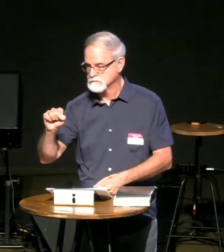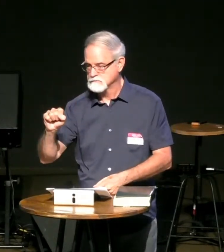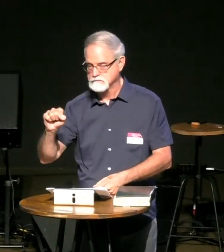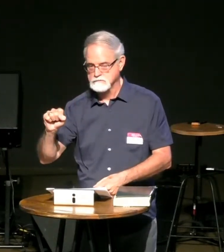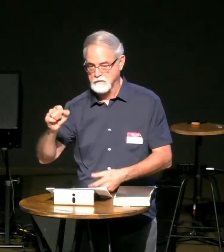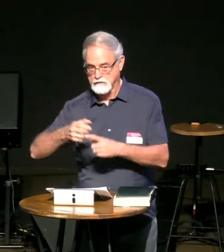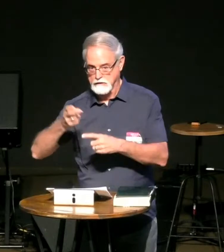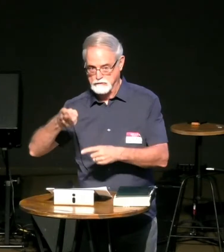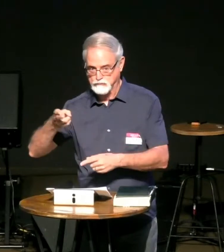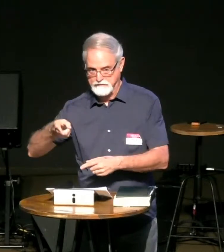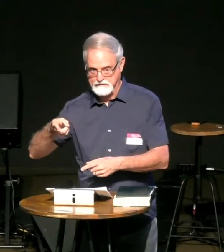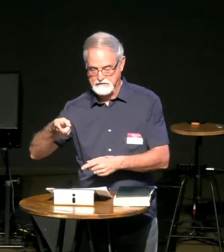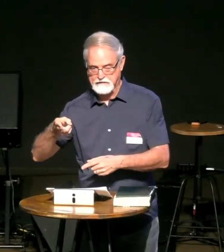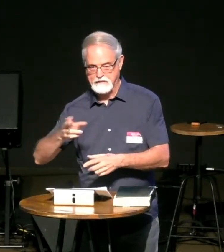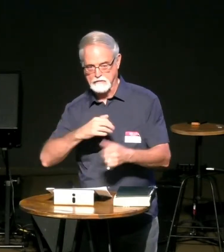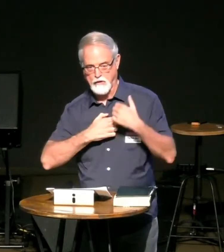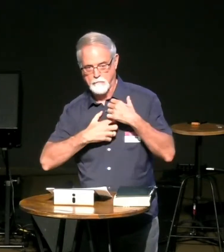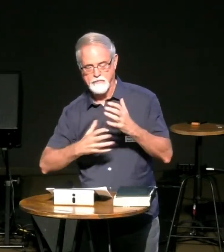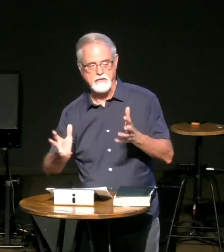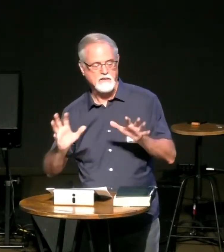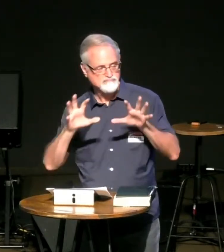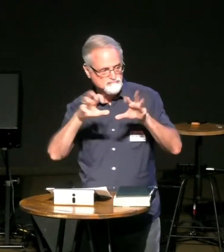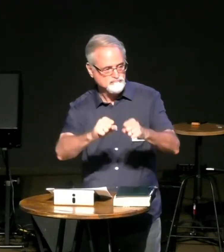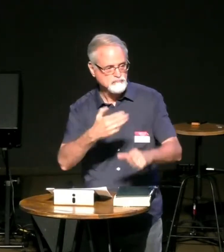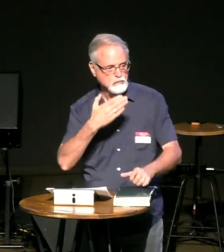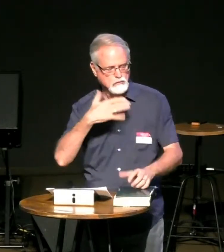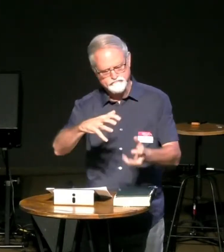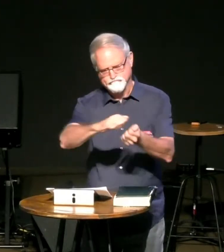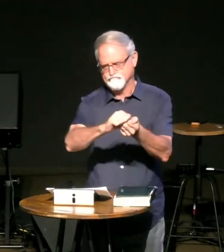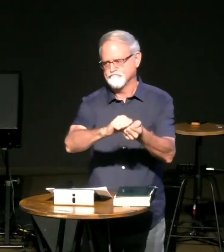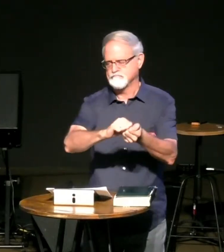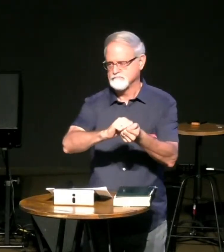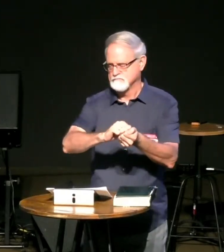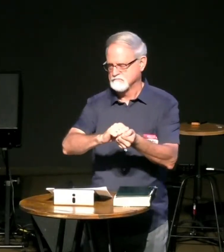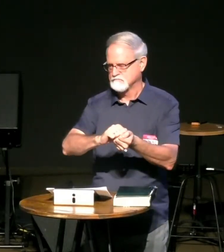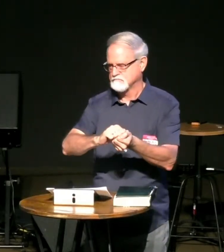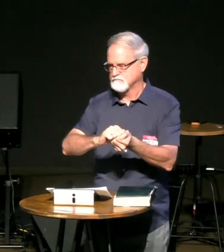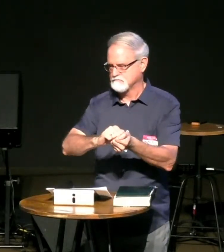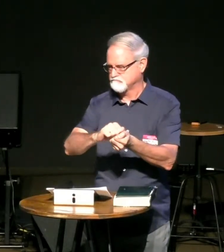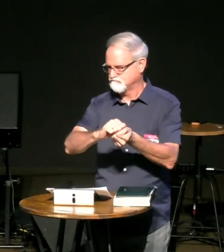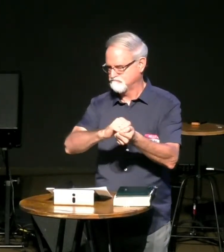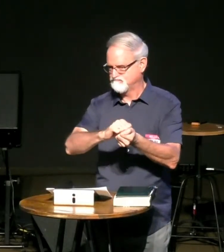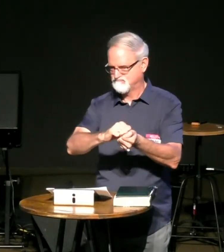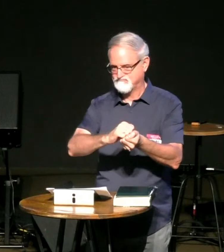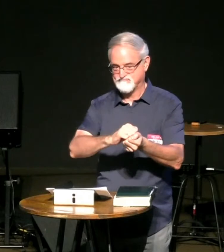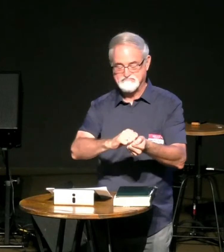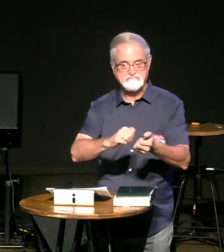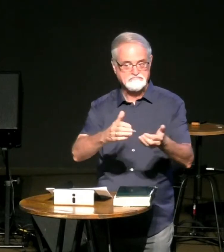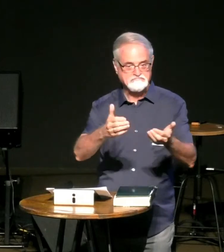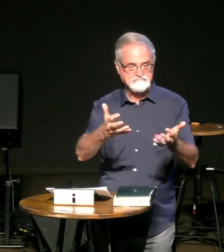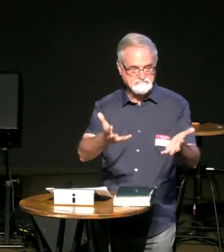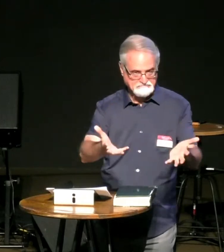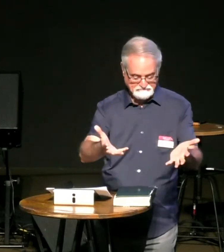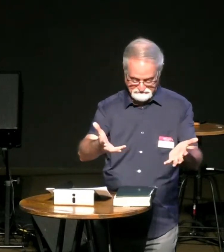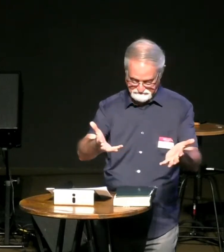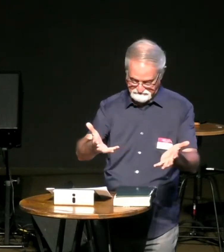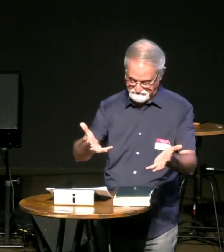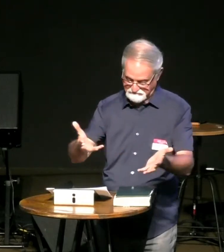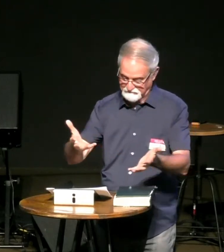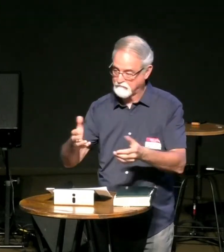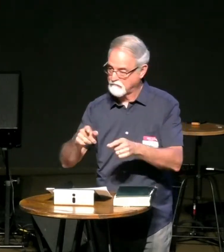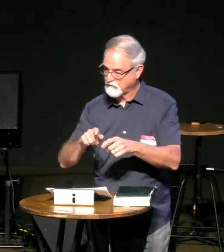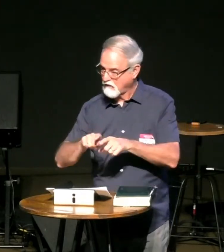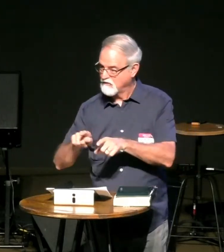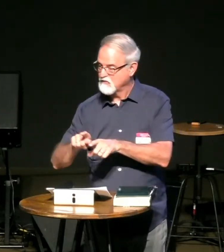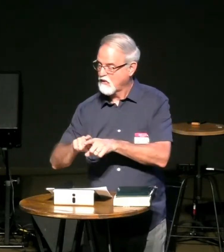and the roman centurions you know in history we know that it was not an easy death they would take you and